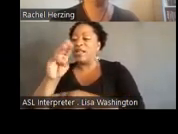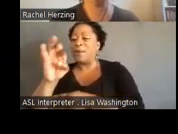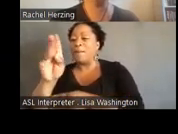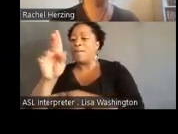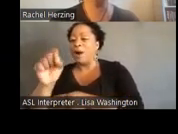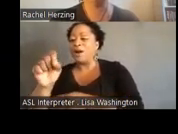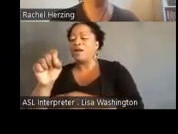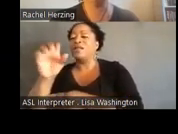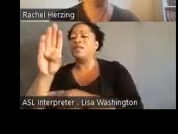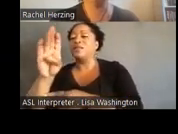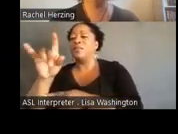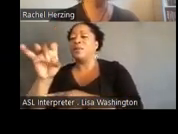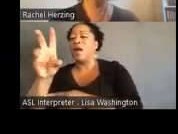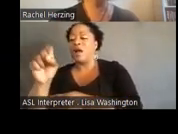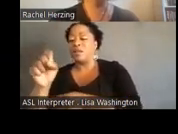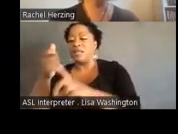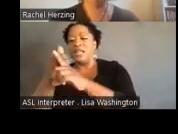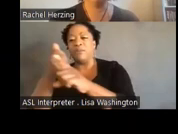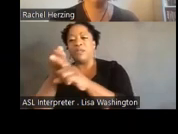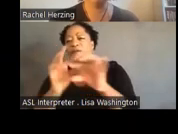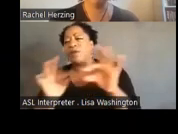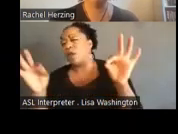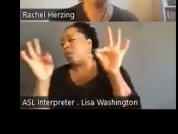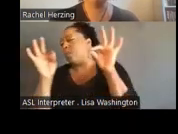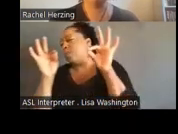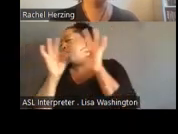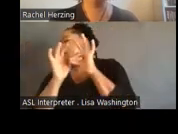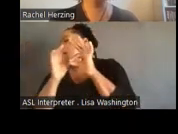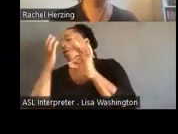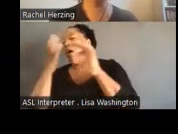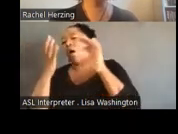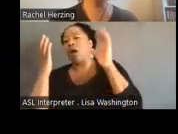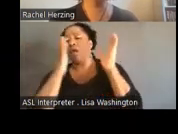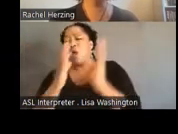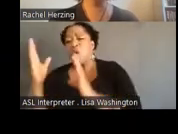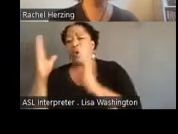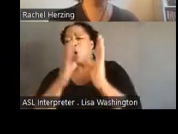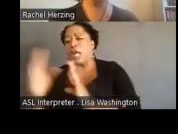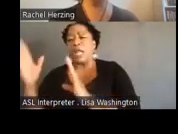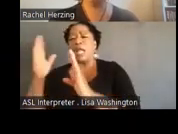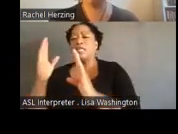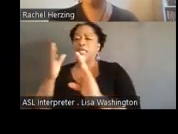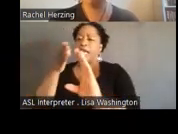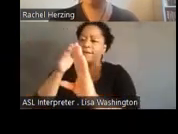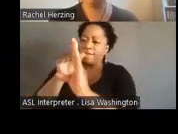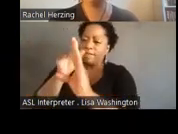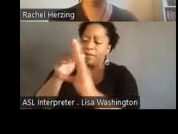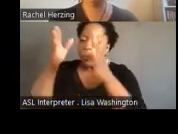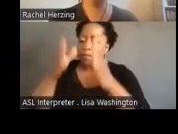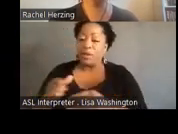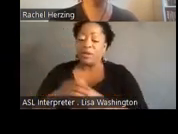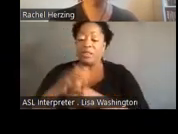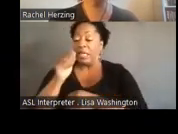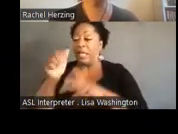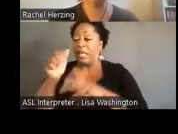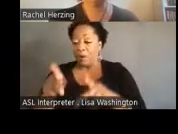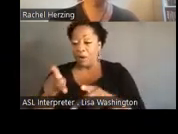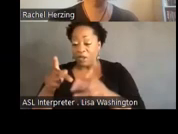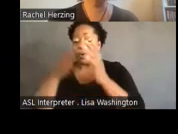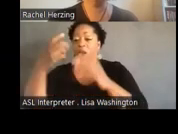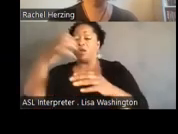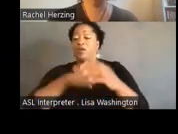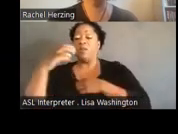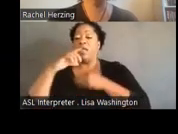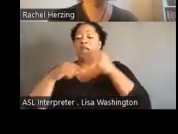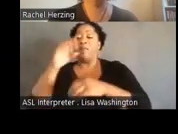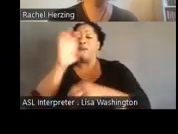coordinating this work. We hosted a hotline for people who wanted to make complaints about incidences of police violence.